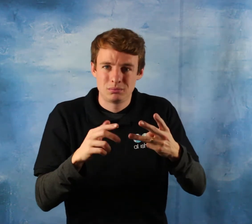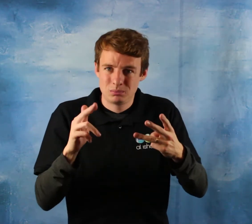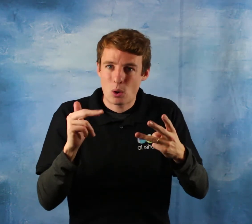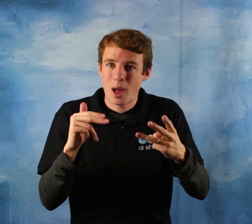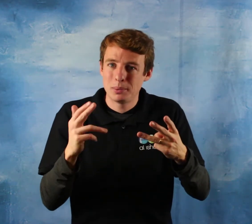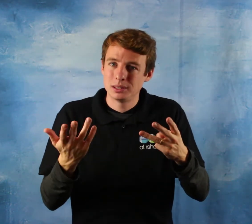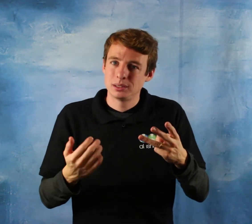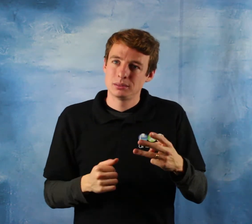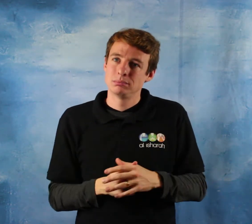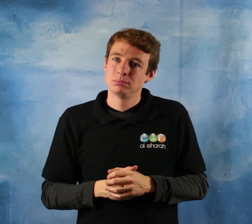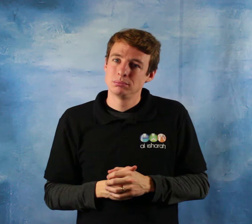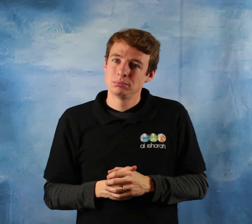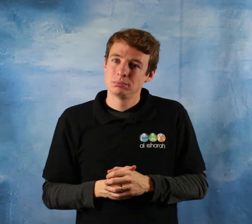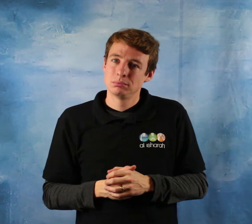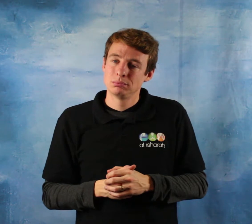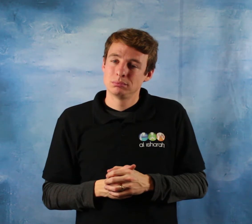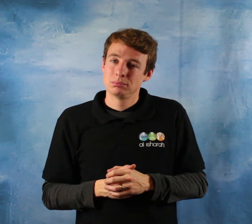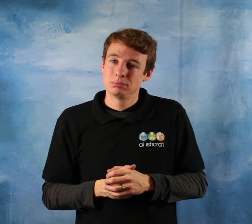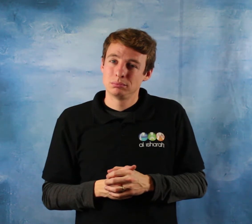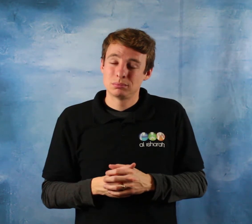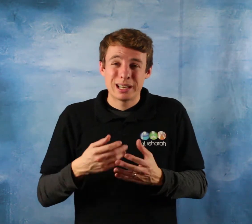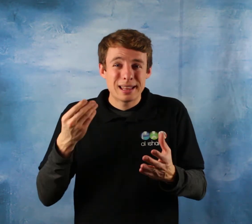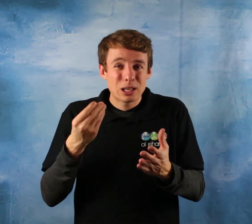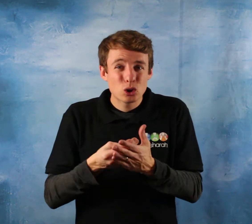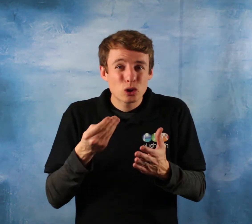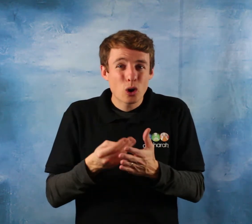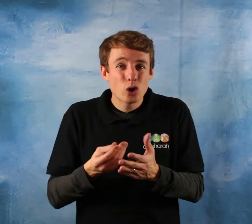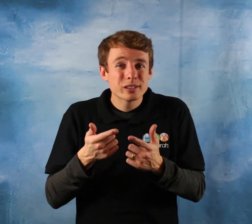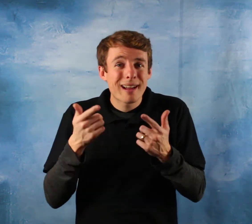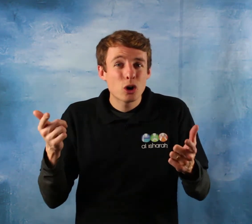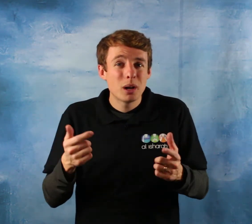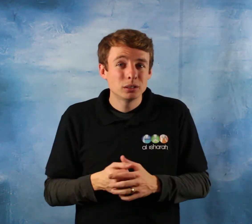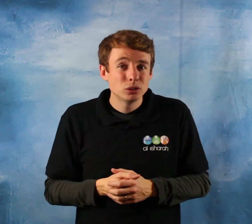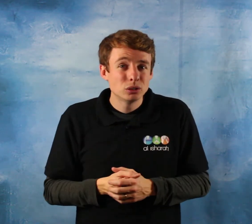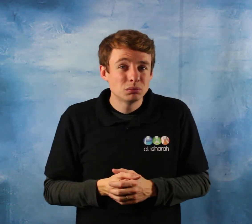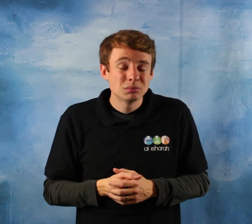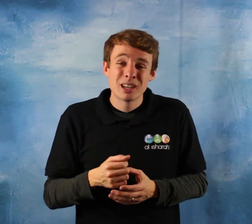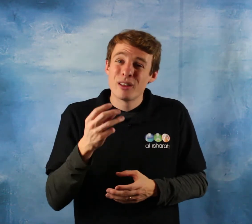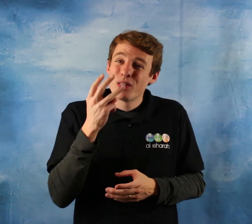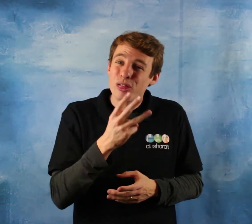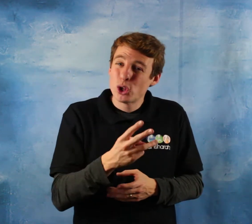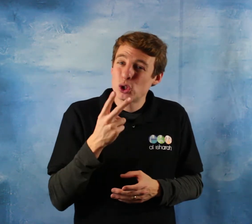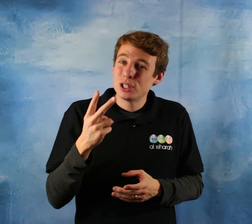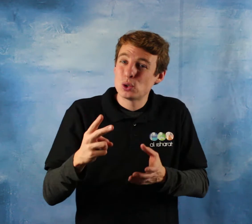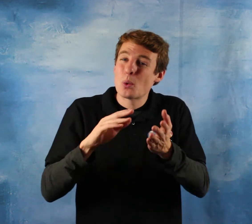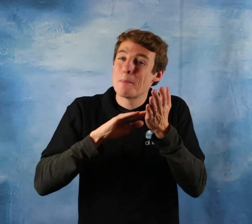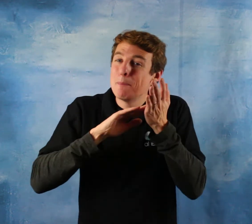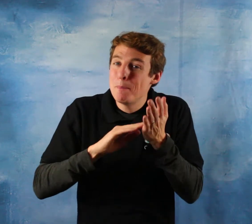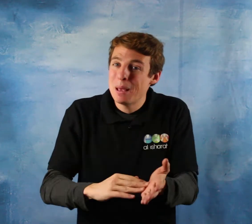about 32 million pounds a year that sum pales in comparison to the emotional cost